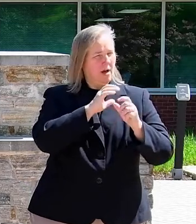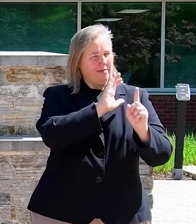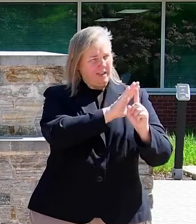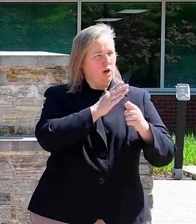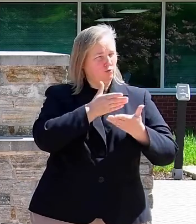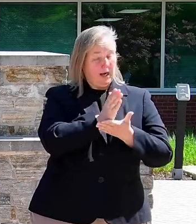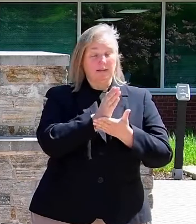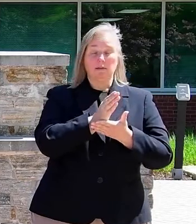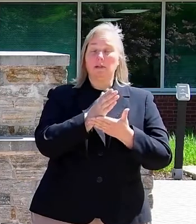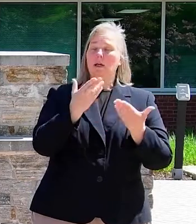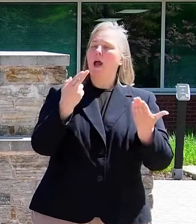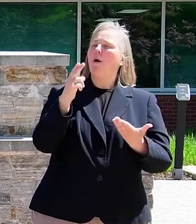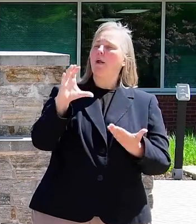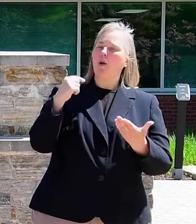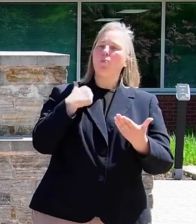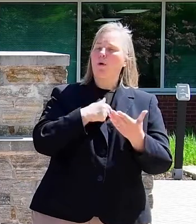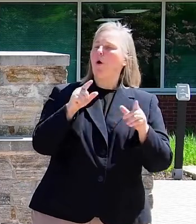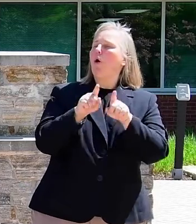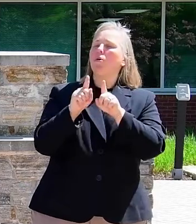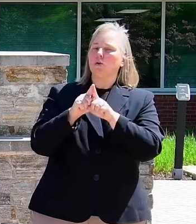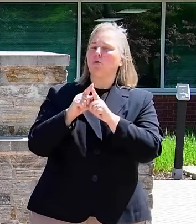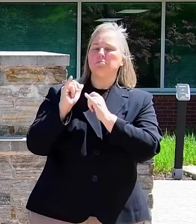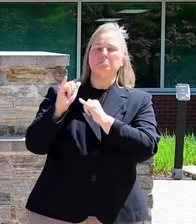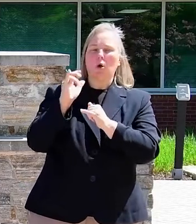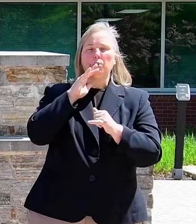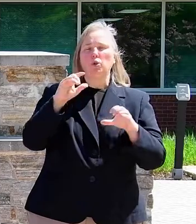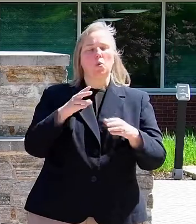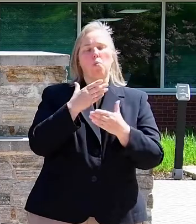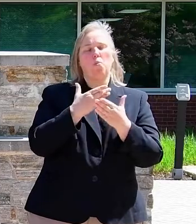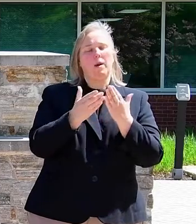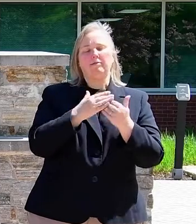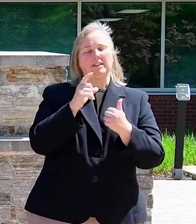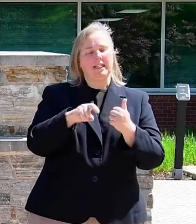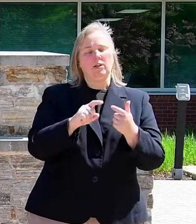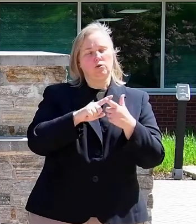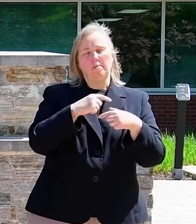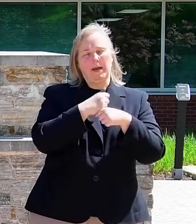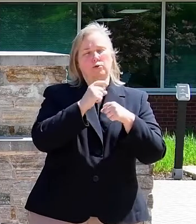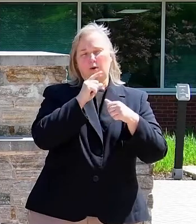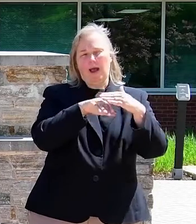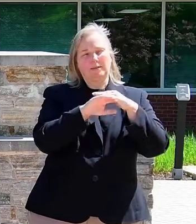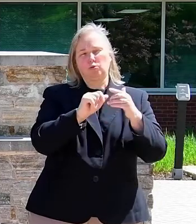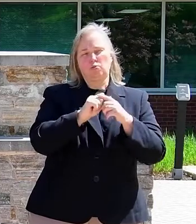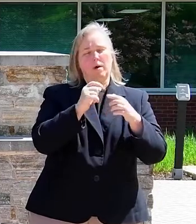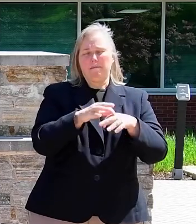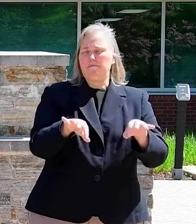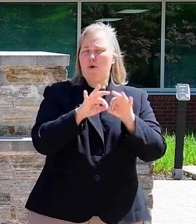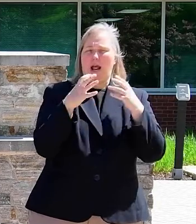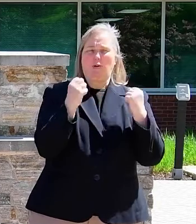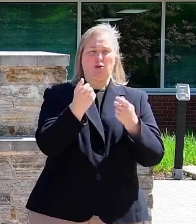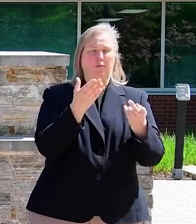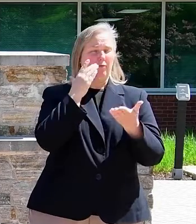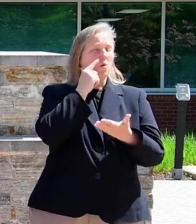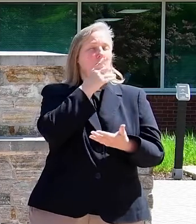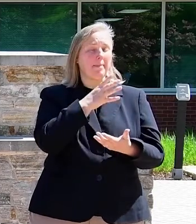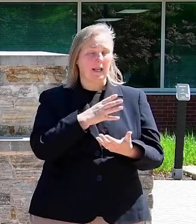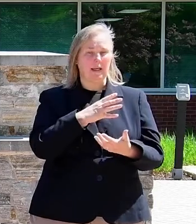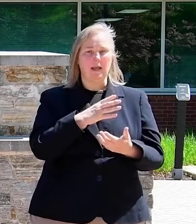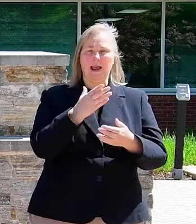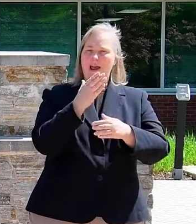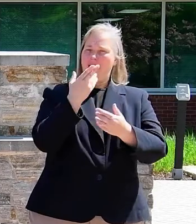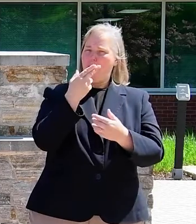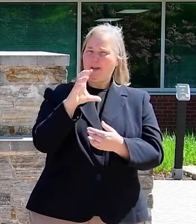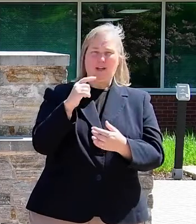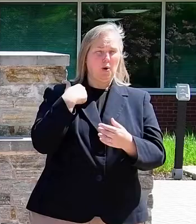also do what is needed to ensure access to vital health services for women. In Howard County, we will not slide